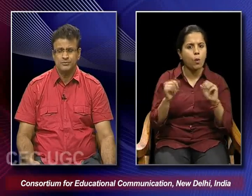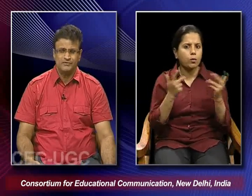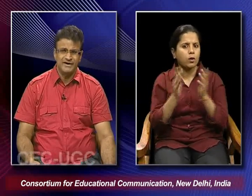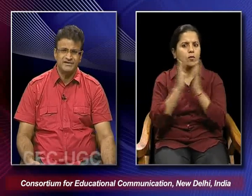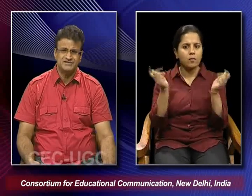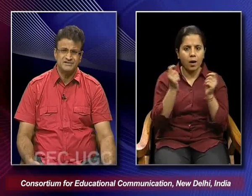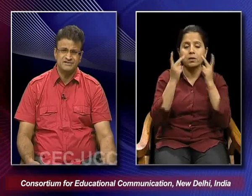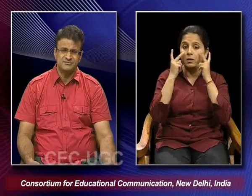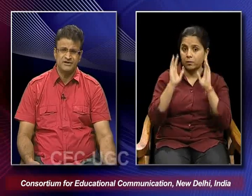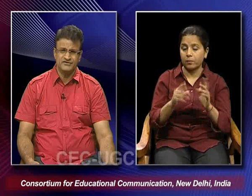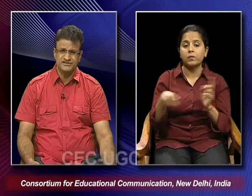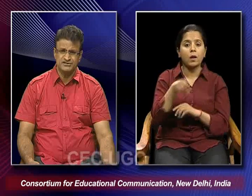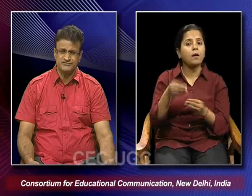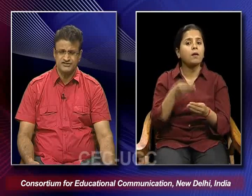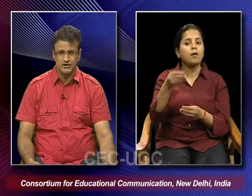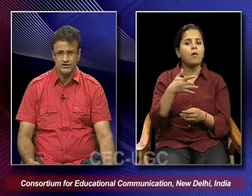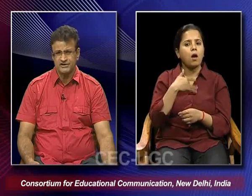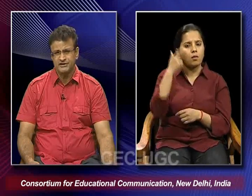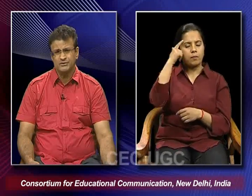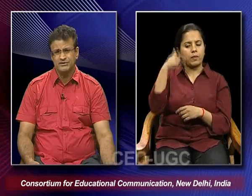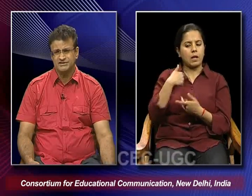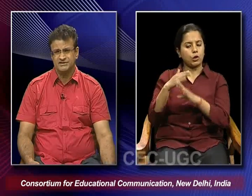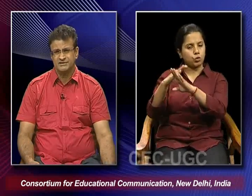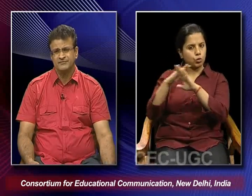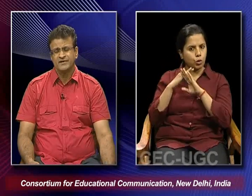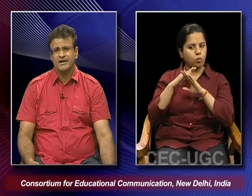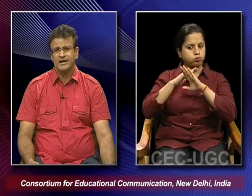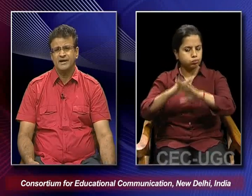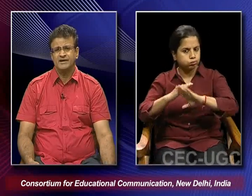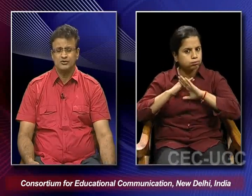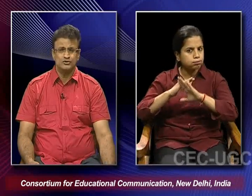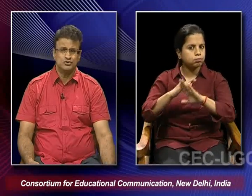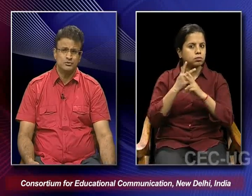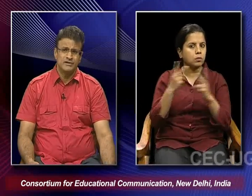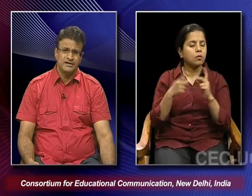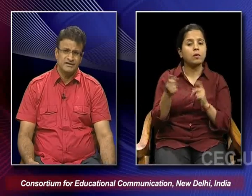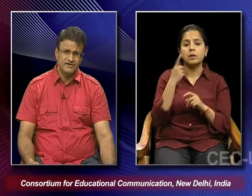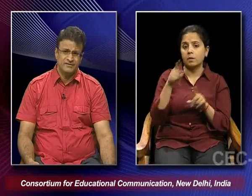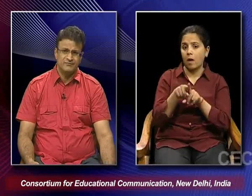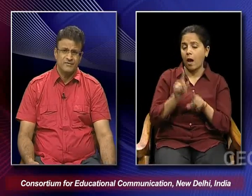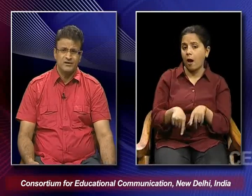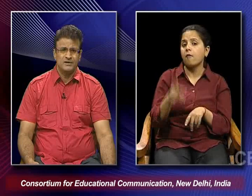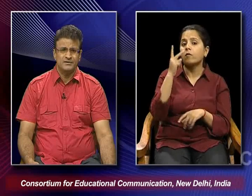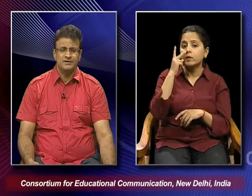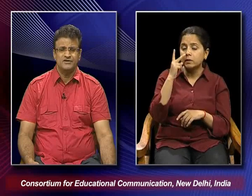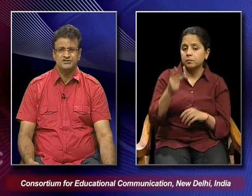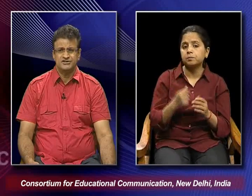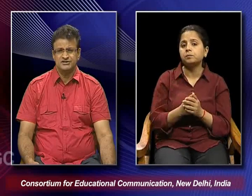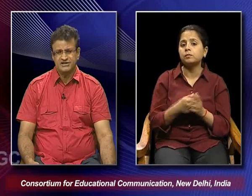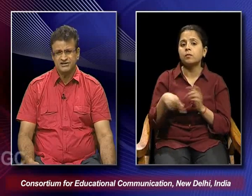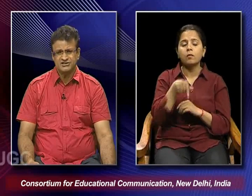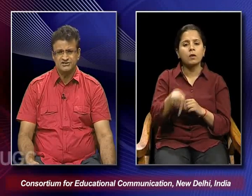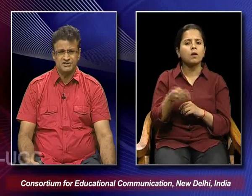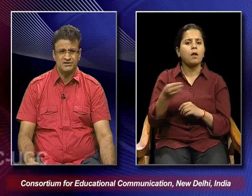provides some kind of a sense of security to each other. And it also in a way, in a way